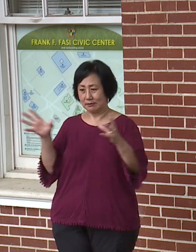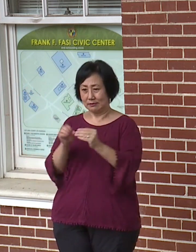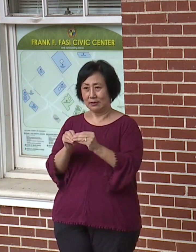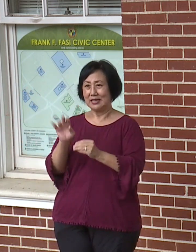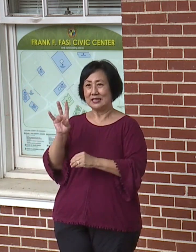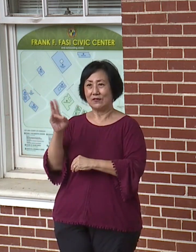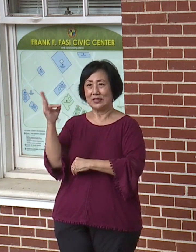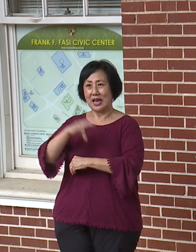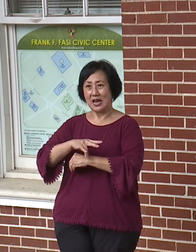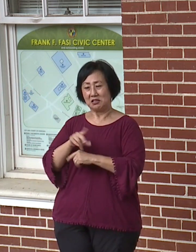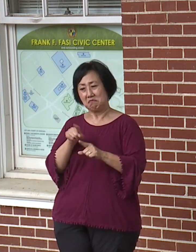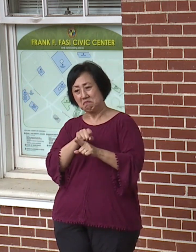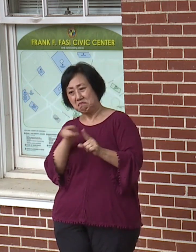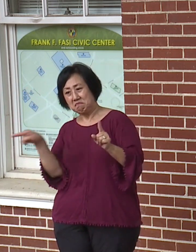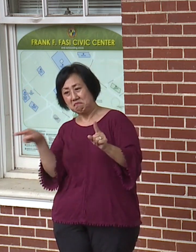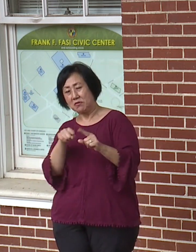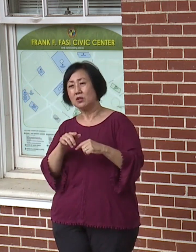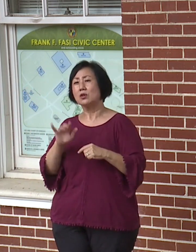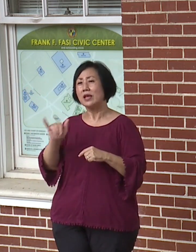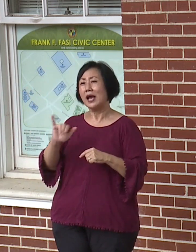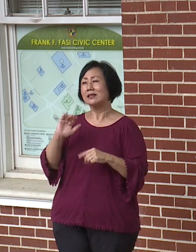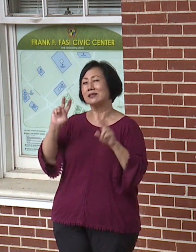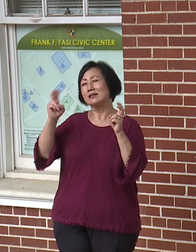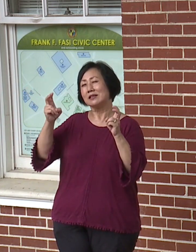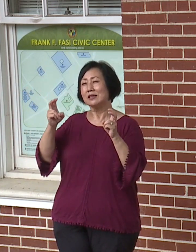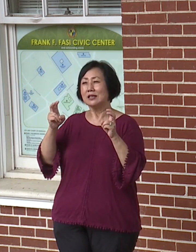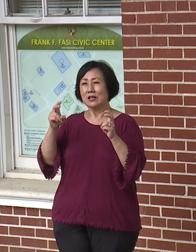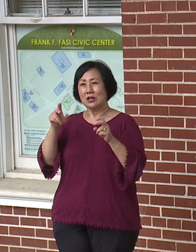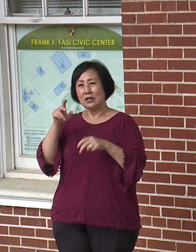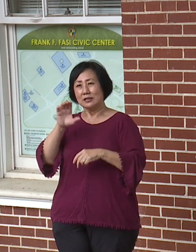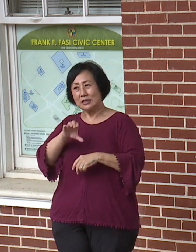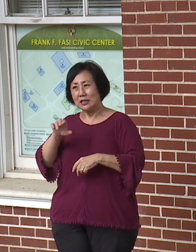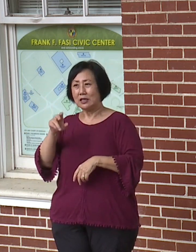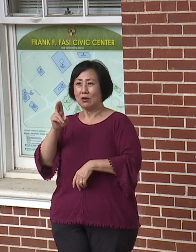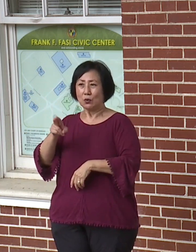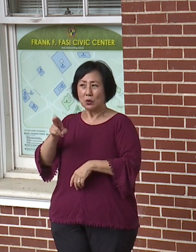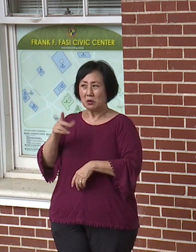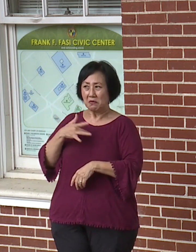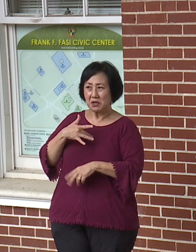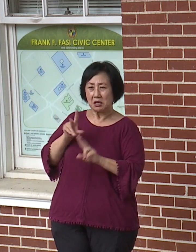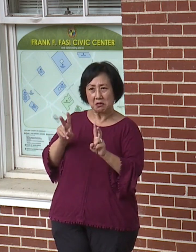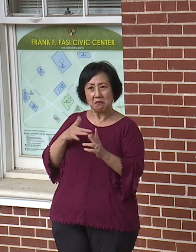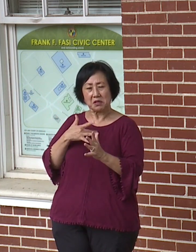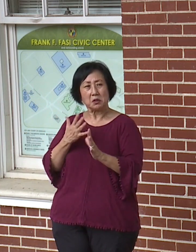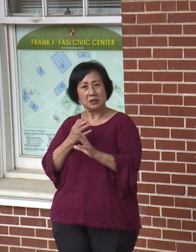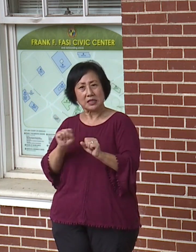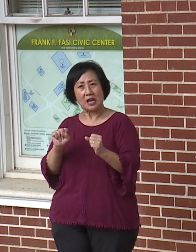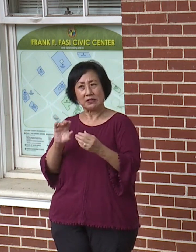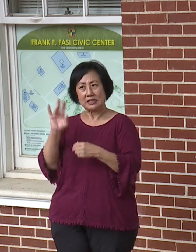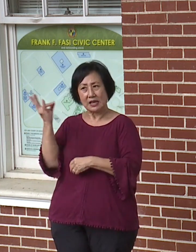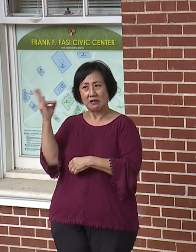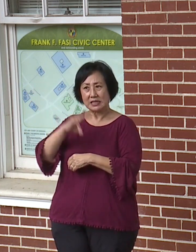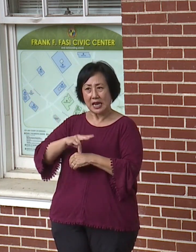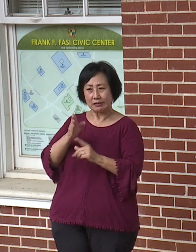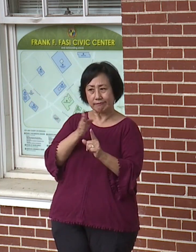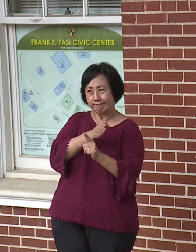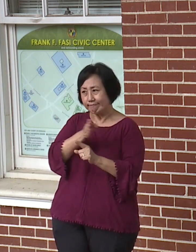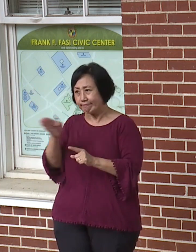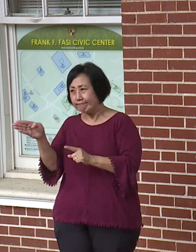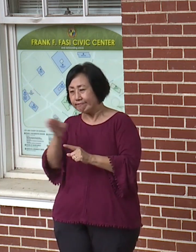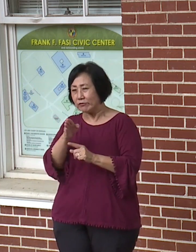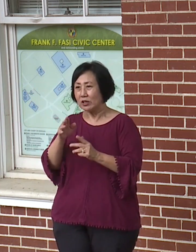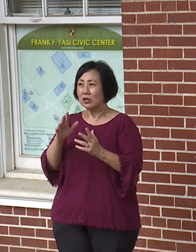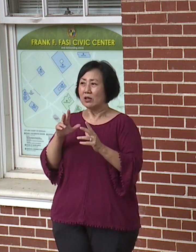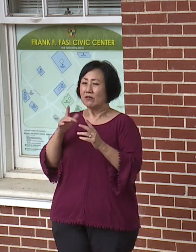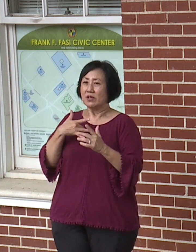And that's our insurance policy for the city and county of Honolulu to make sure we're not encouraging or taking on risky, more